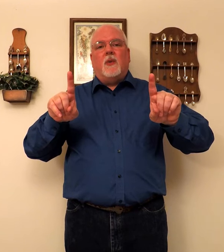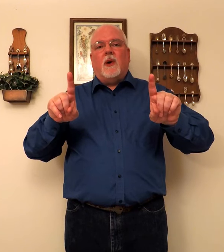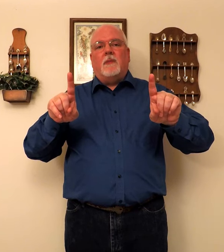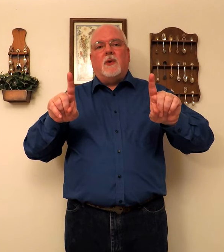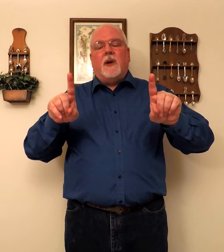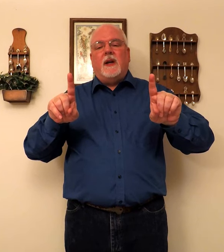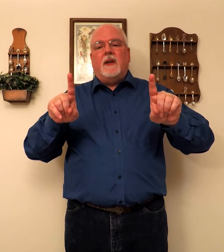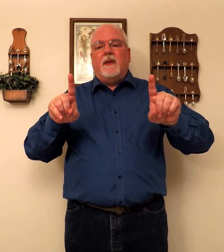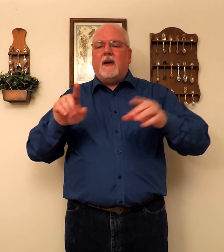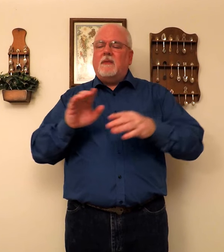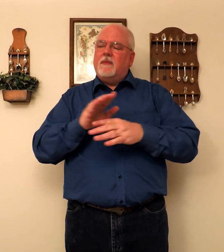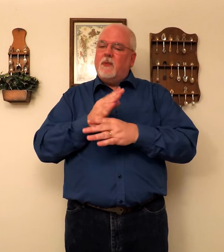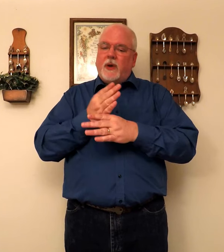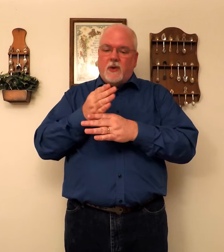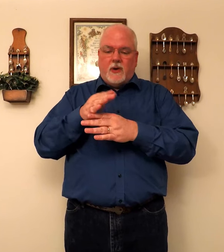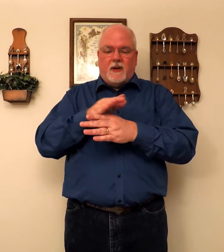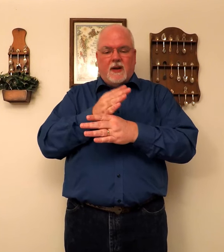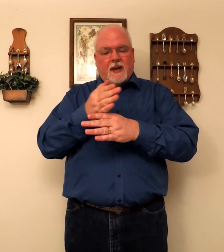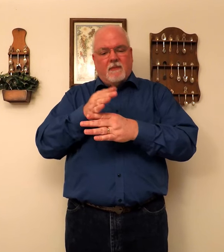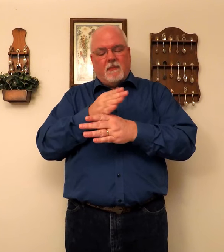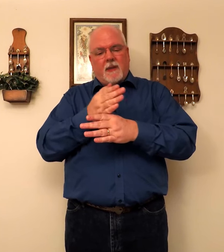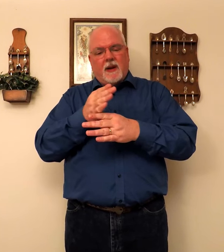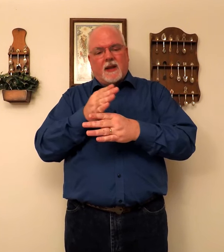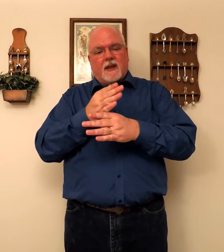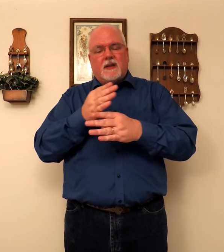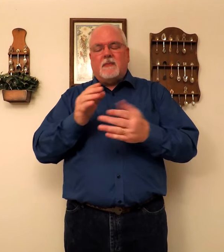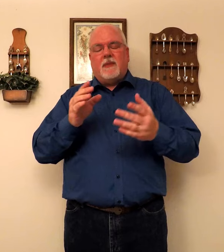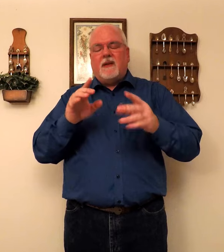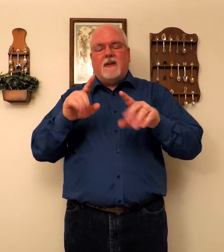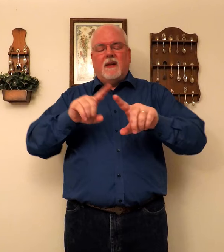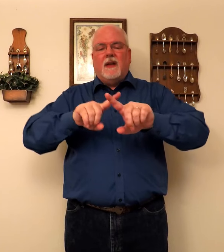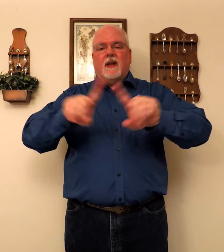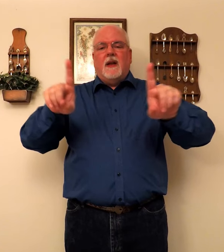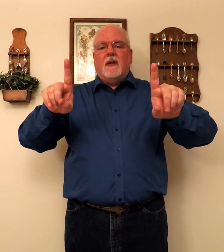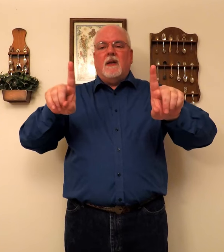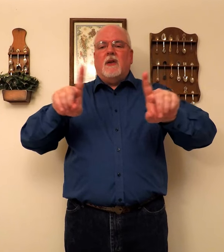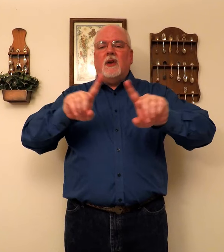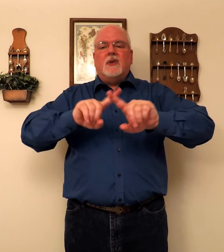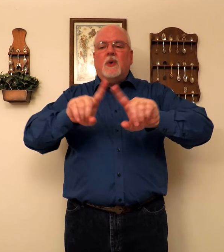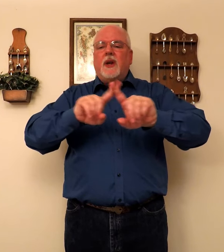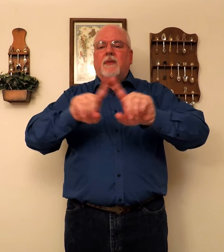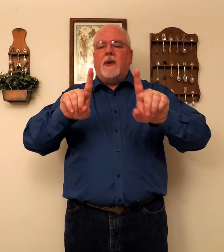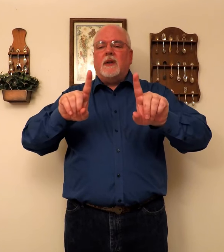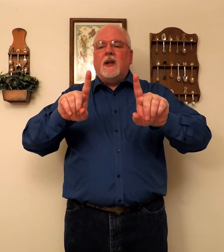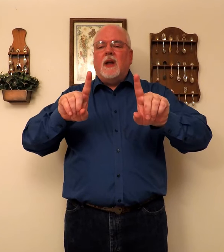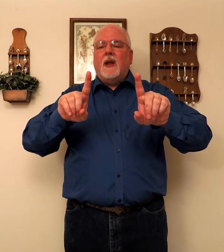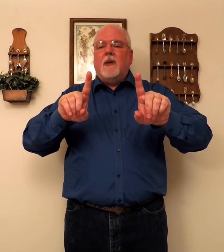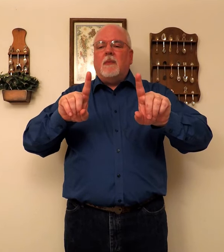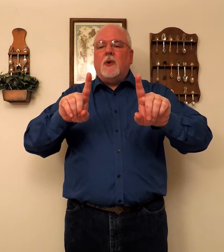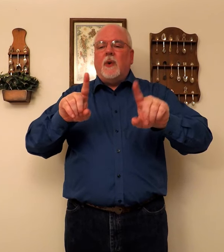the word between in there. We could. Maybe like this. But there's no difference between